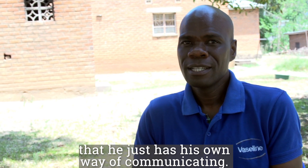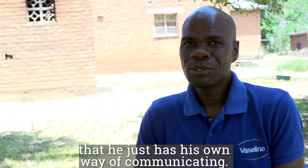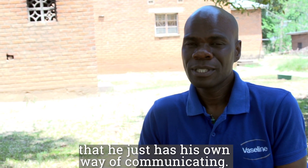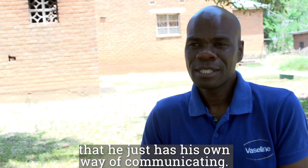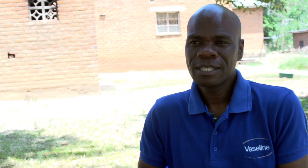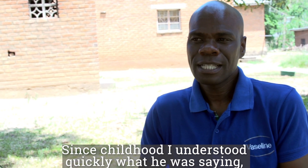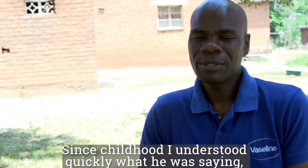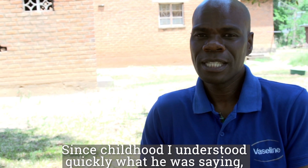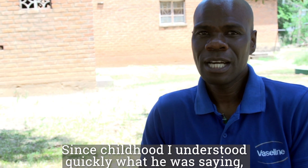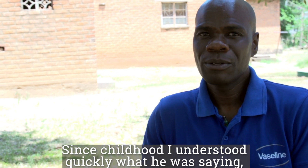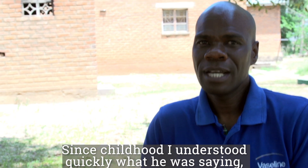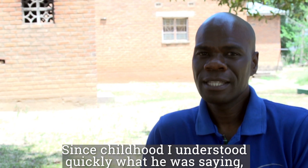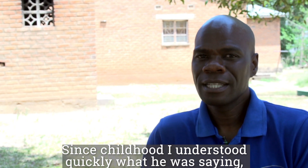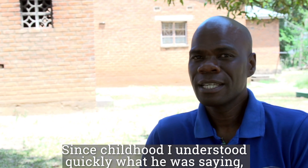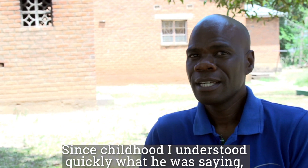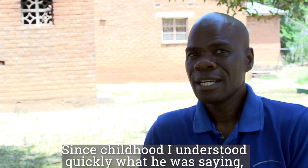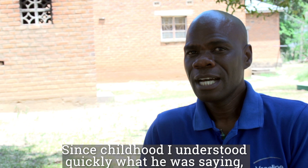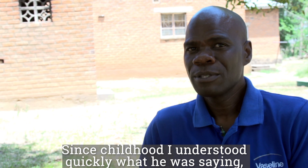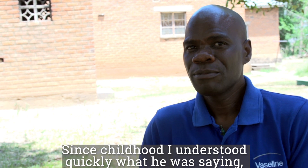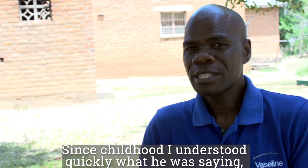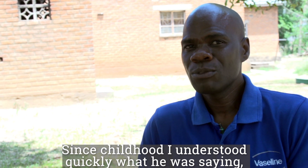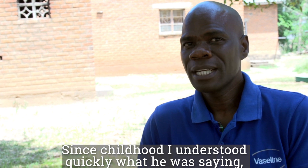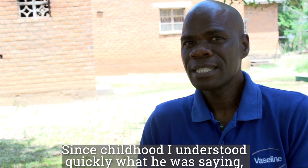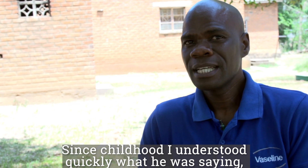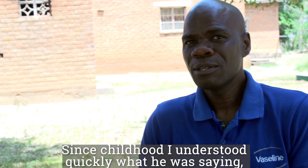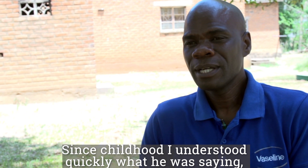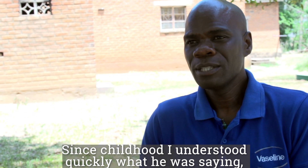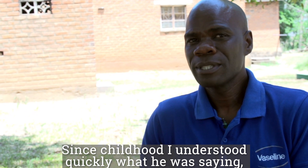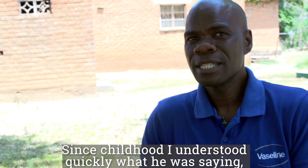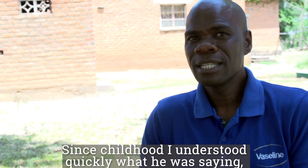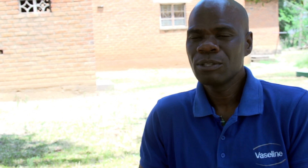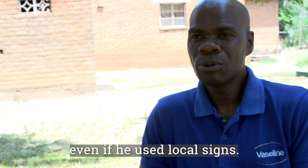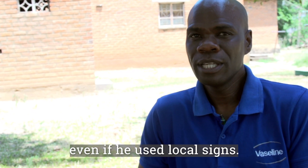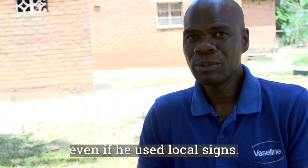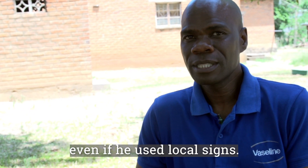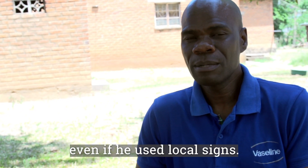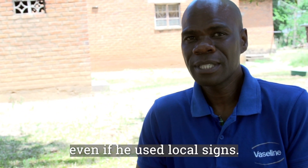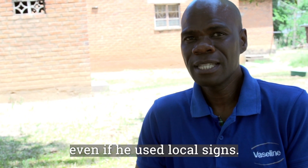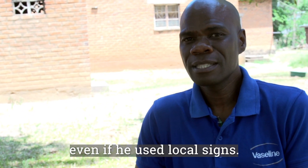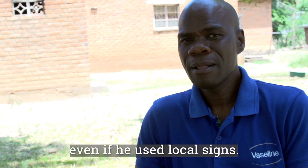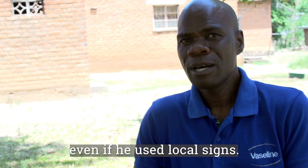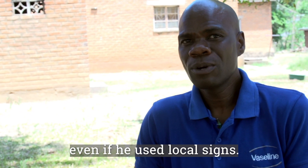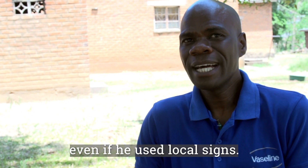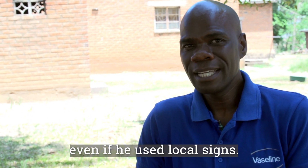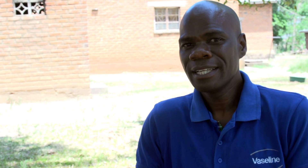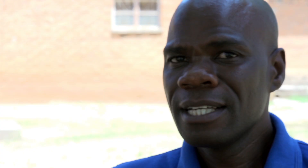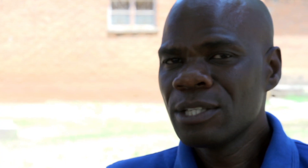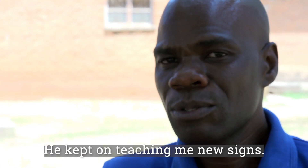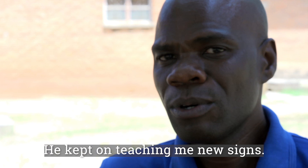So since I was a child I think I was first to understand what he was saying though It was some science locally so